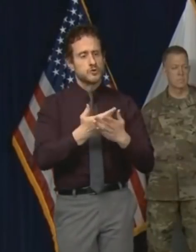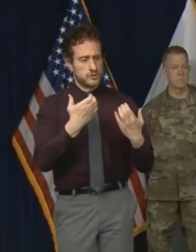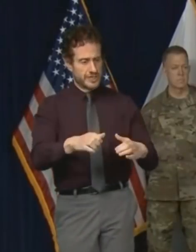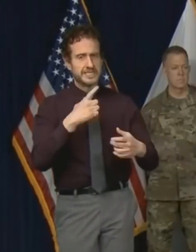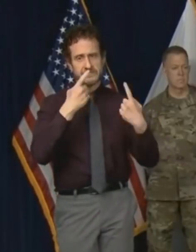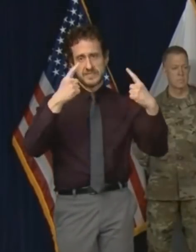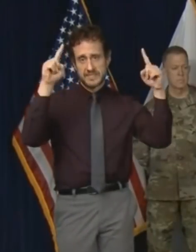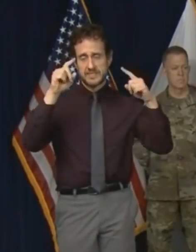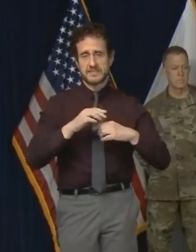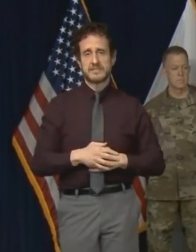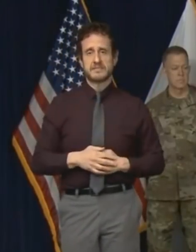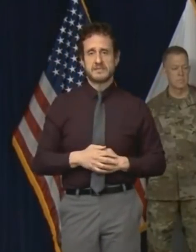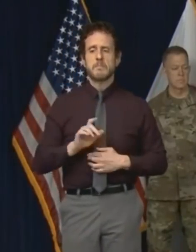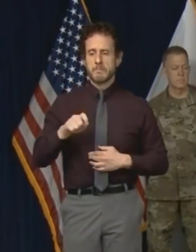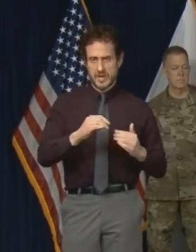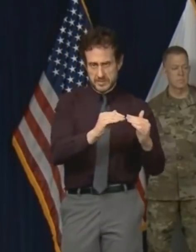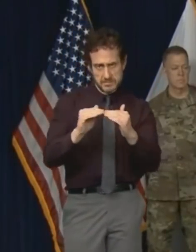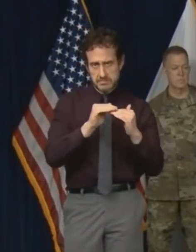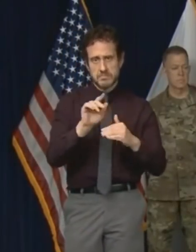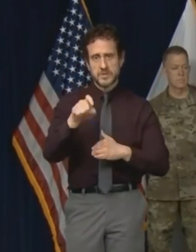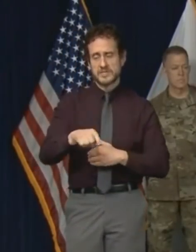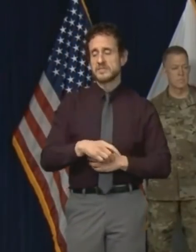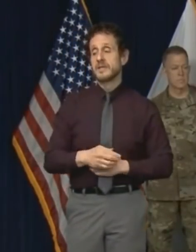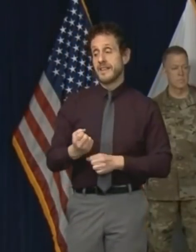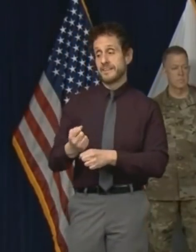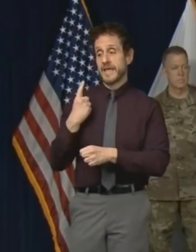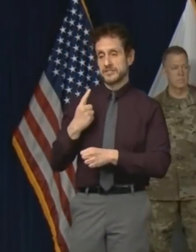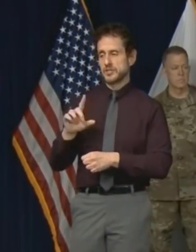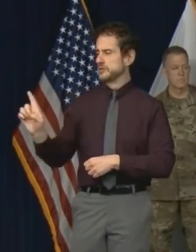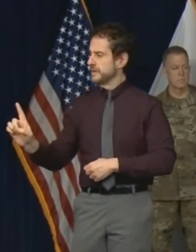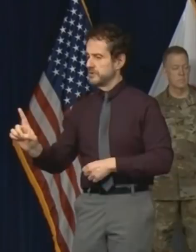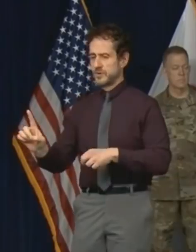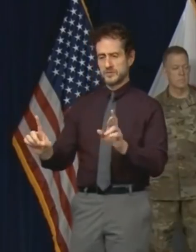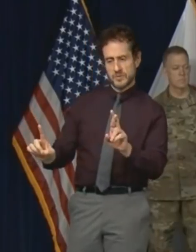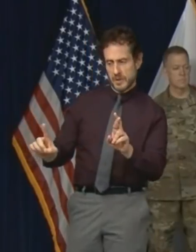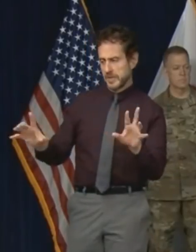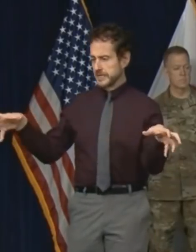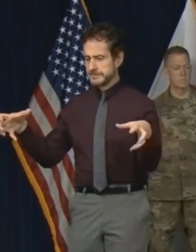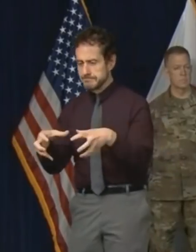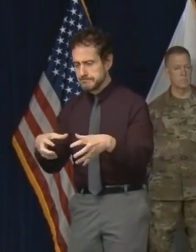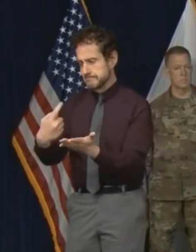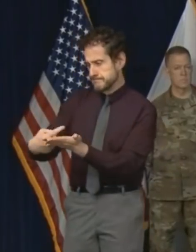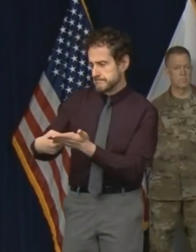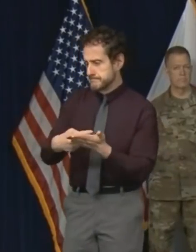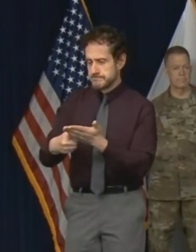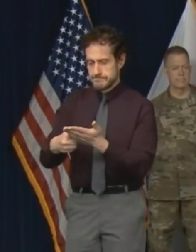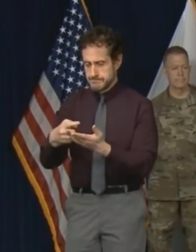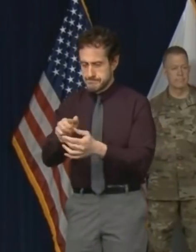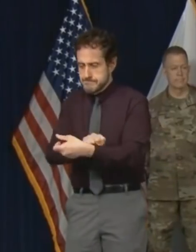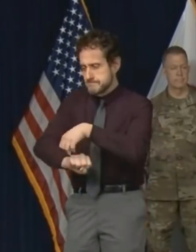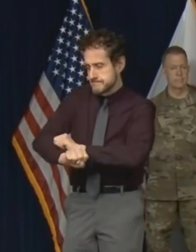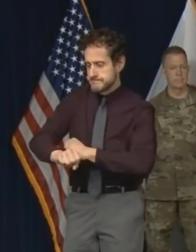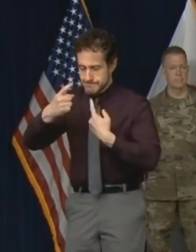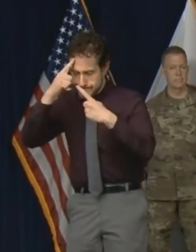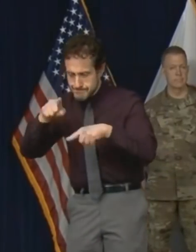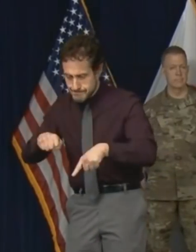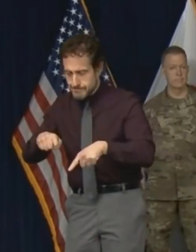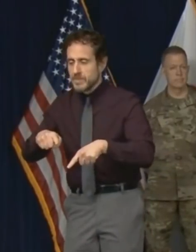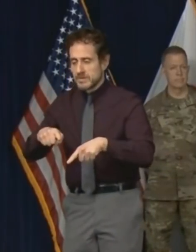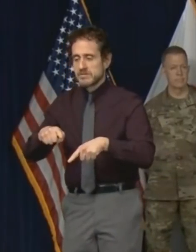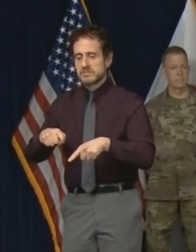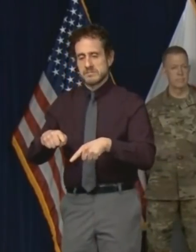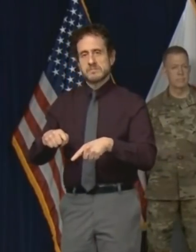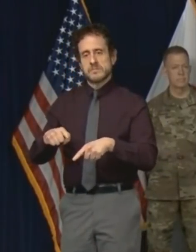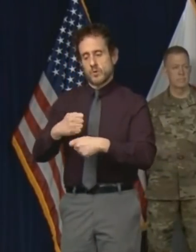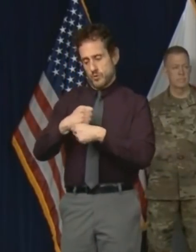Last year Illinois Republicans and Democrats alike rolled up our sleeves and produced a bipartisan balanced budget that has